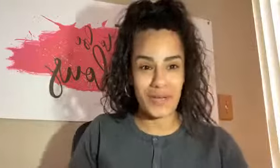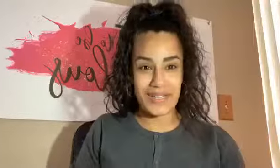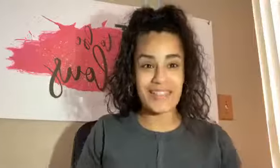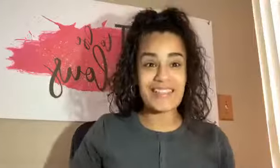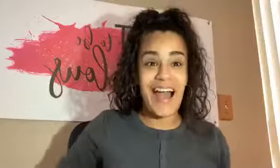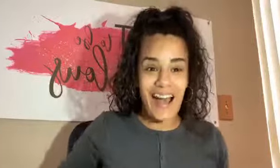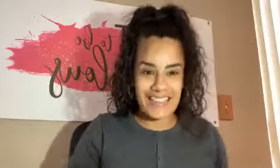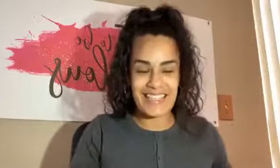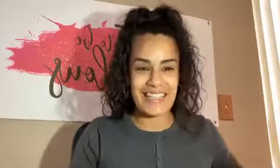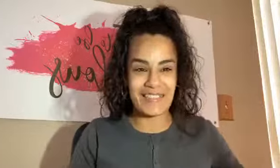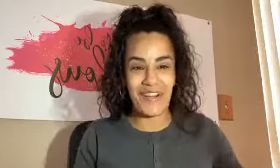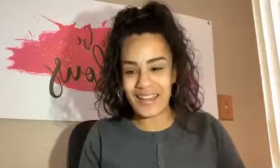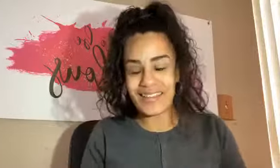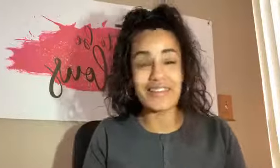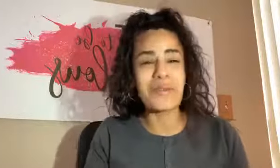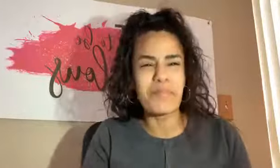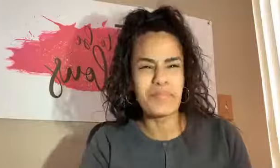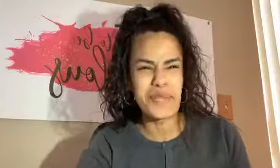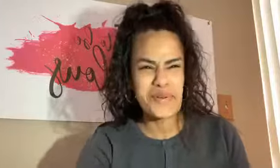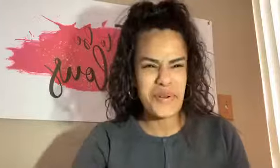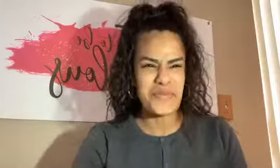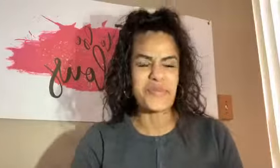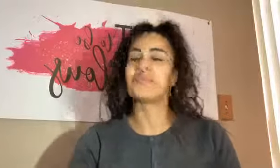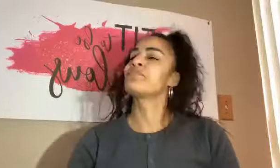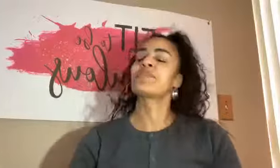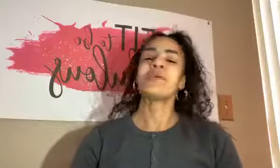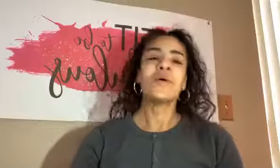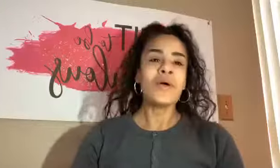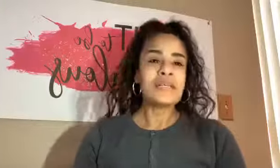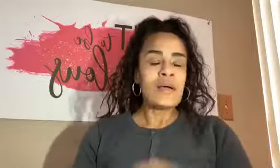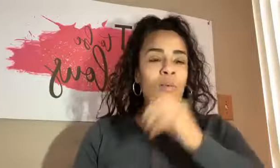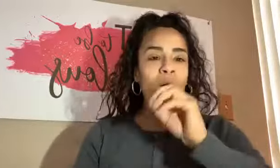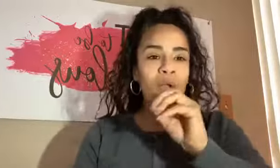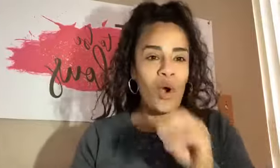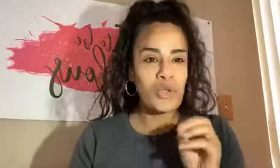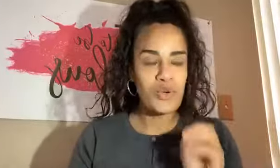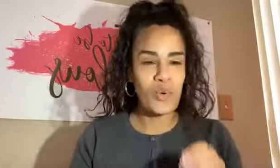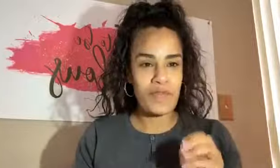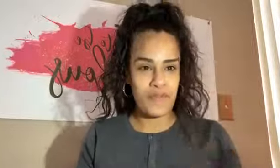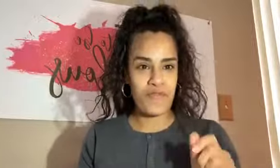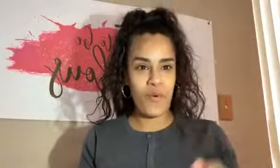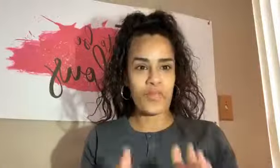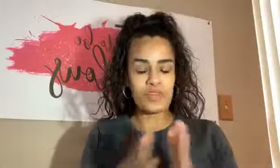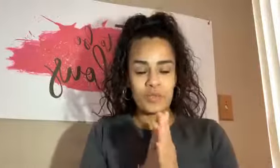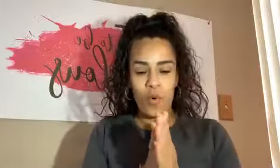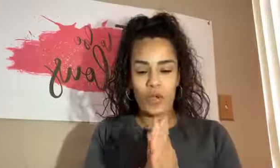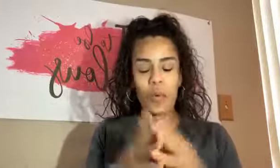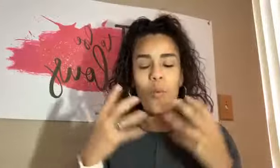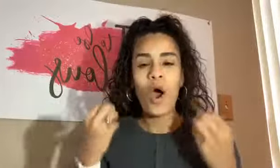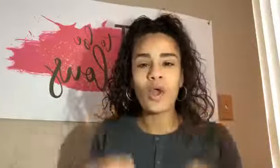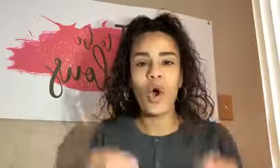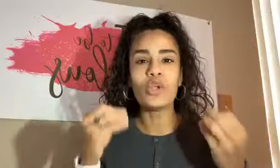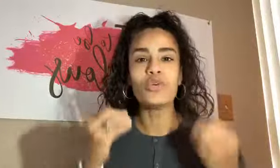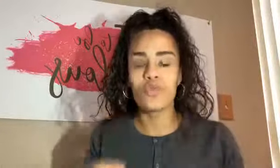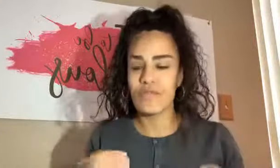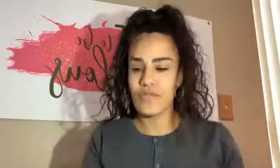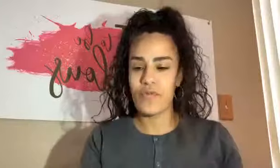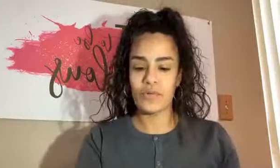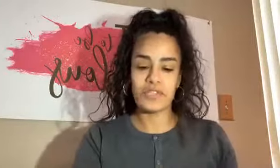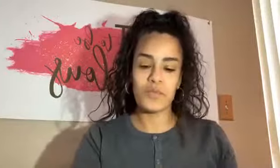is constant, right? It's beautiful. What are you grateful for this morning? What are you grateful for this